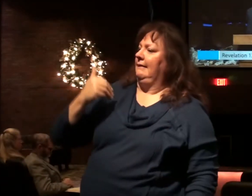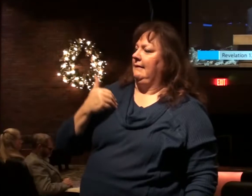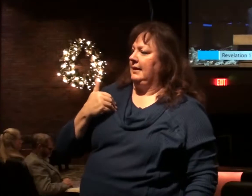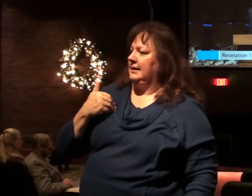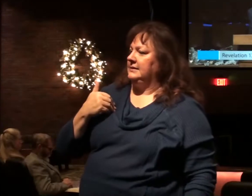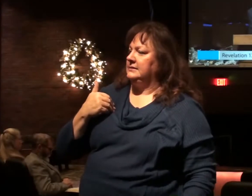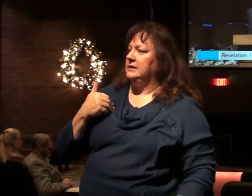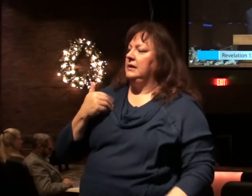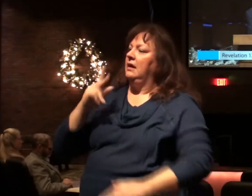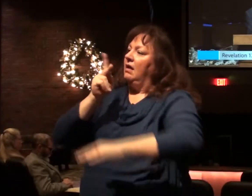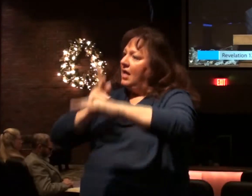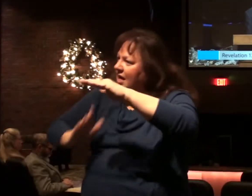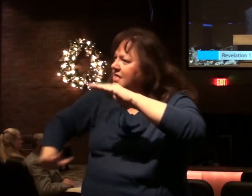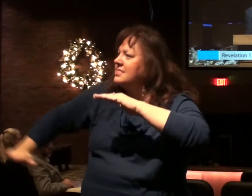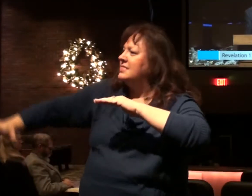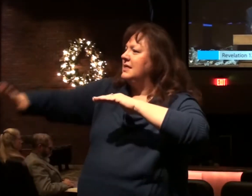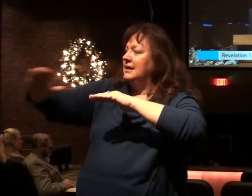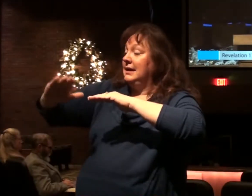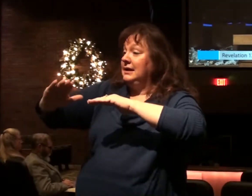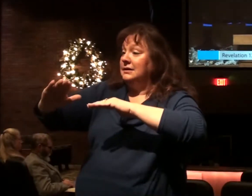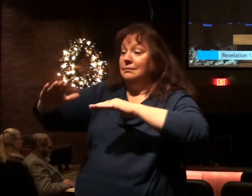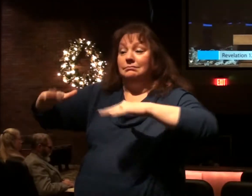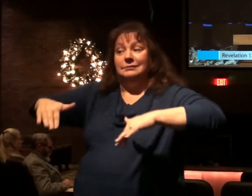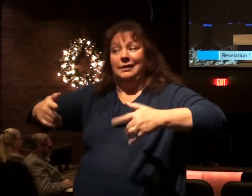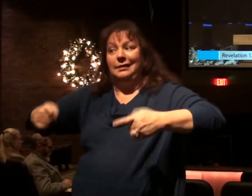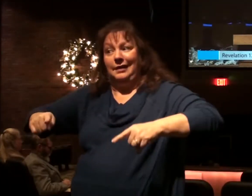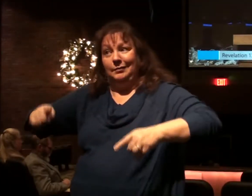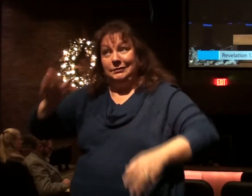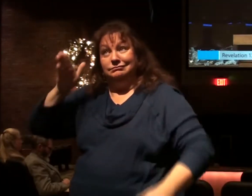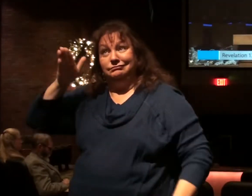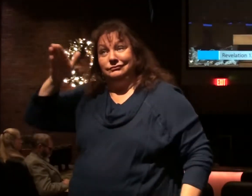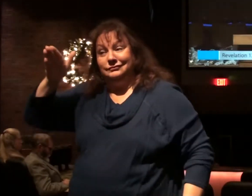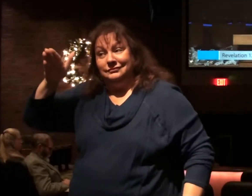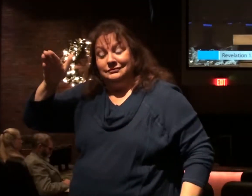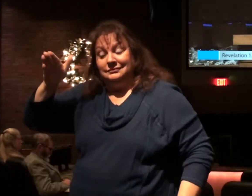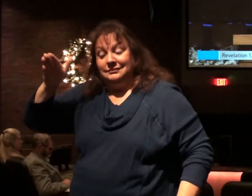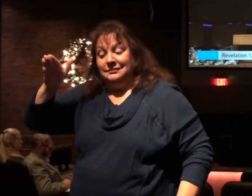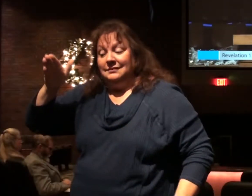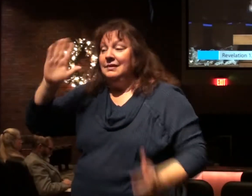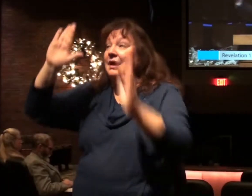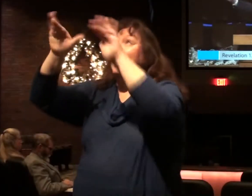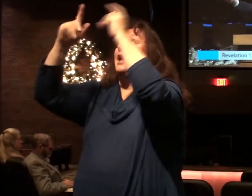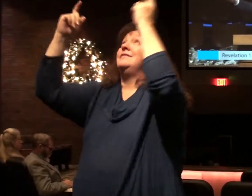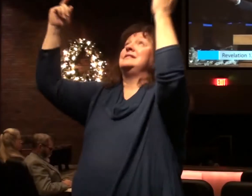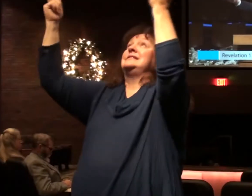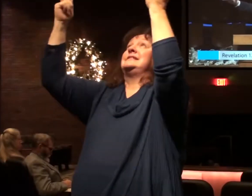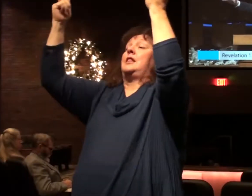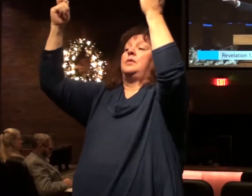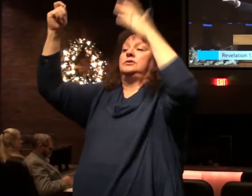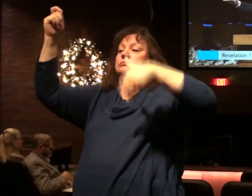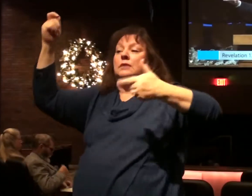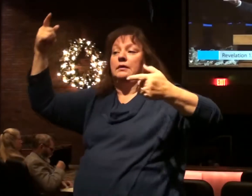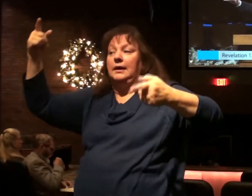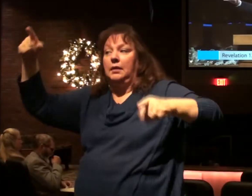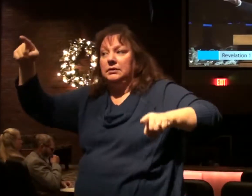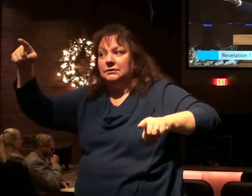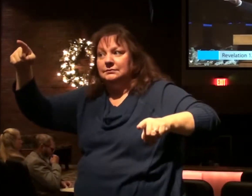the kingdom is yet future. Even here as heaven celebrates, it's yet future.